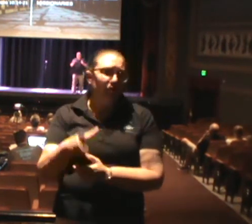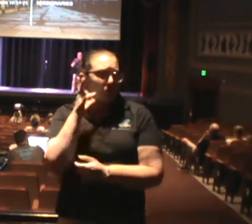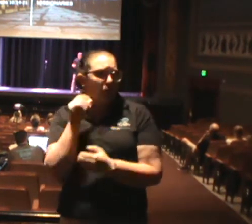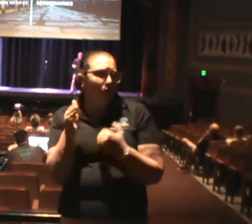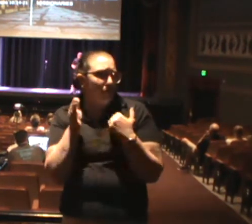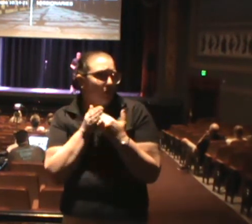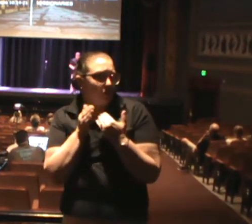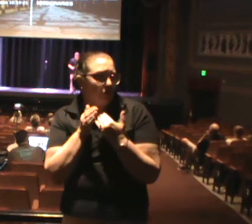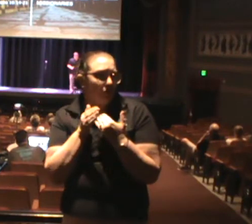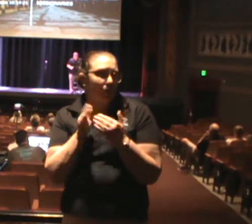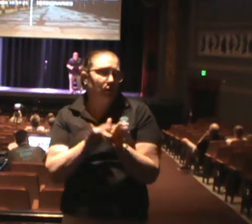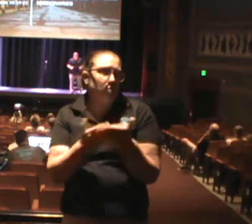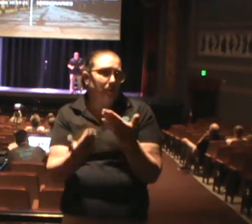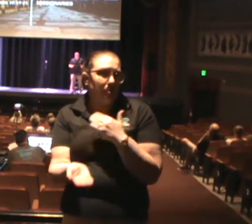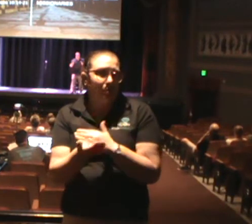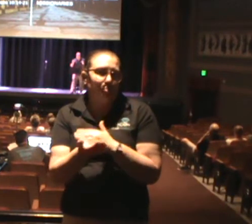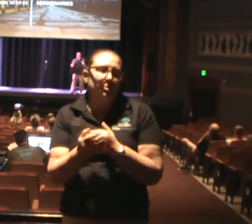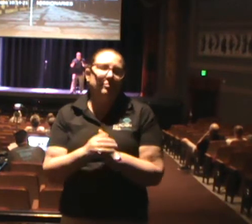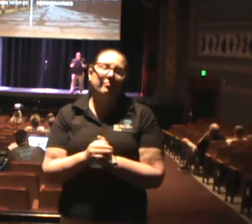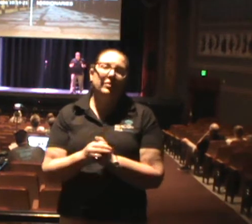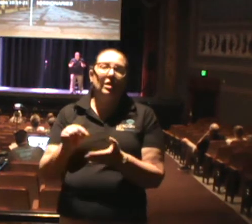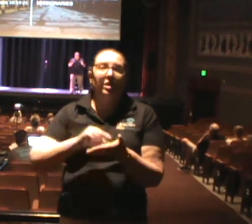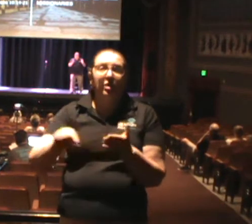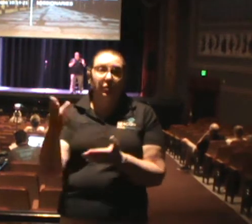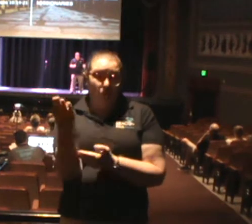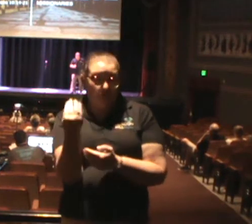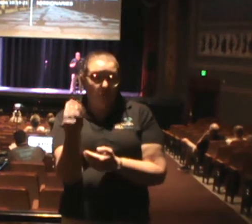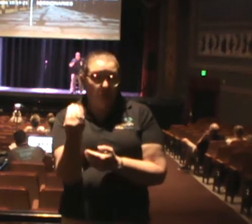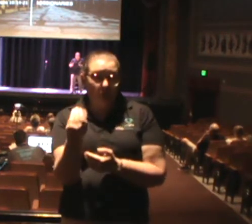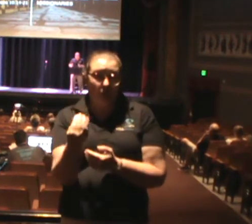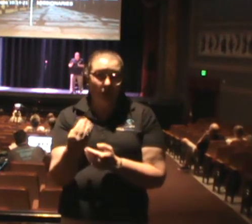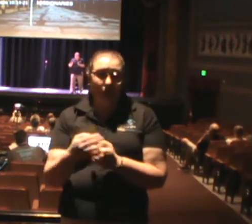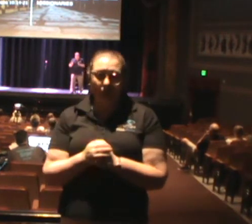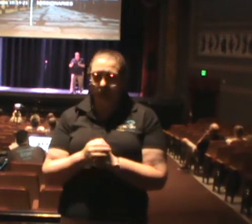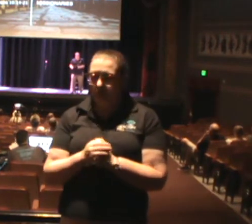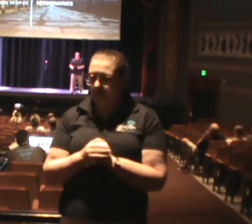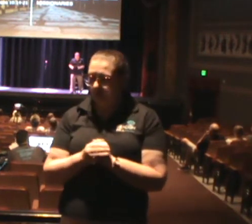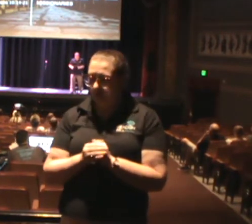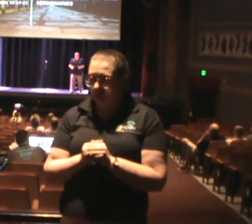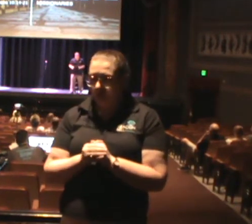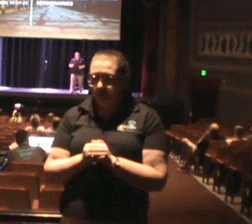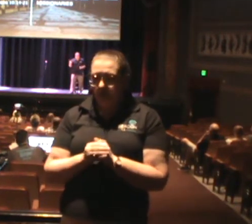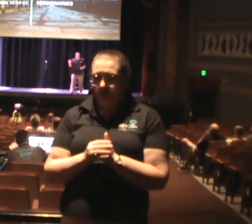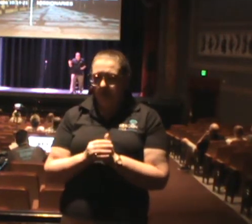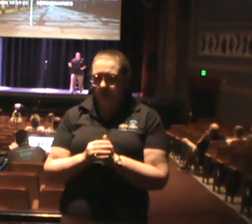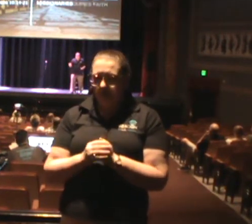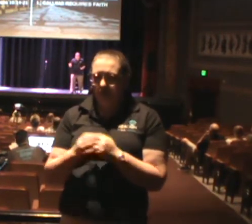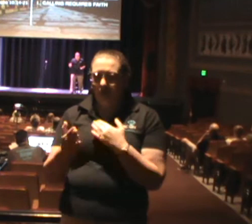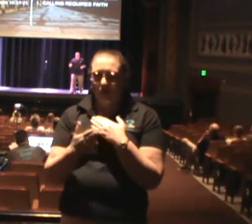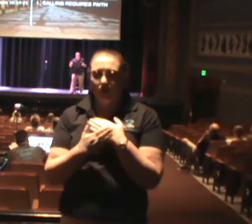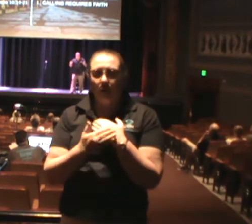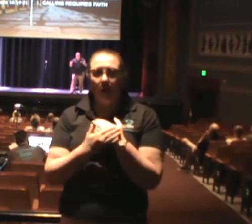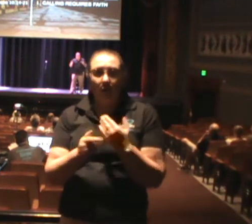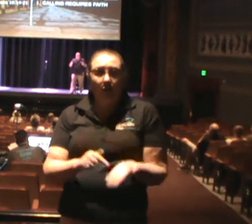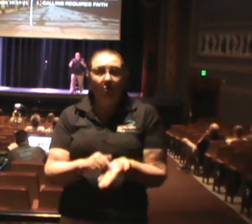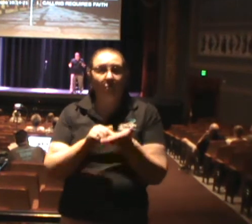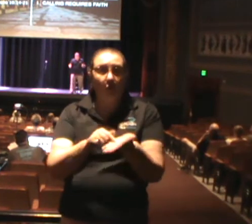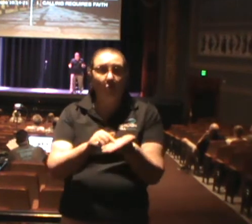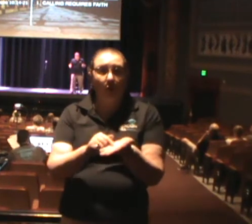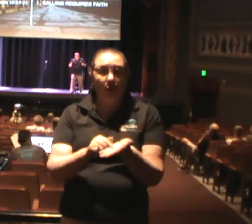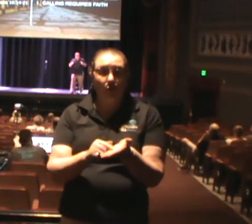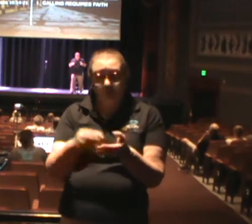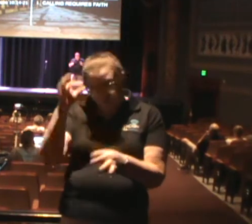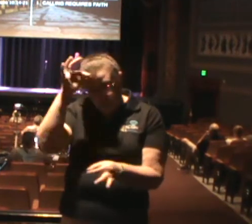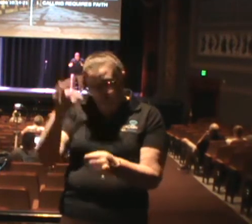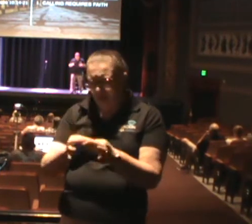closely to the word of God this morning. In verse 14, calling requires faith. How then can they call